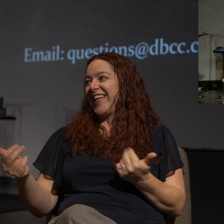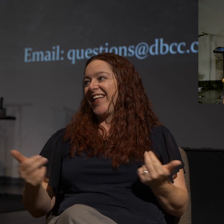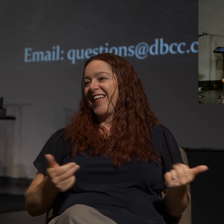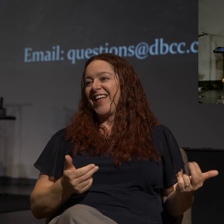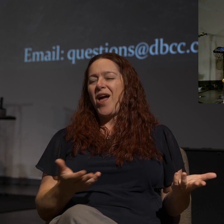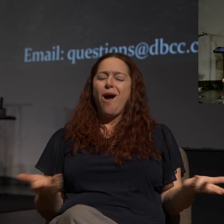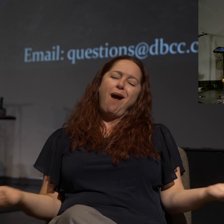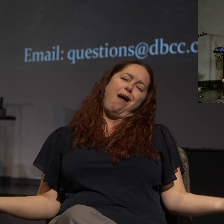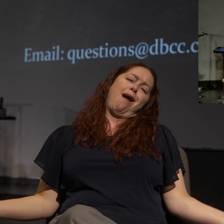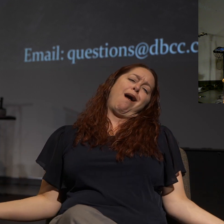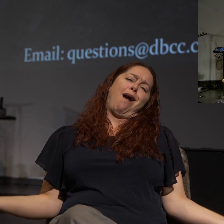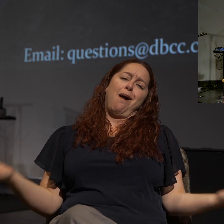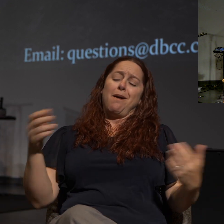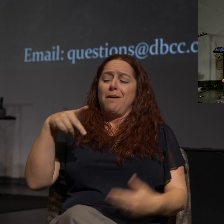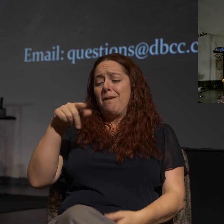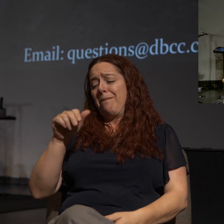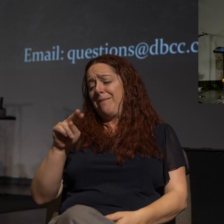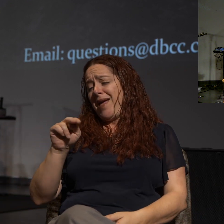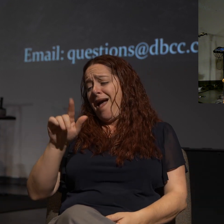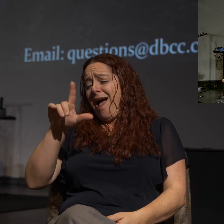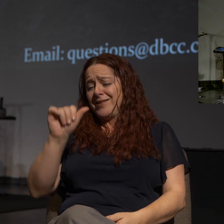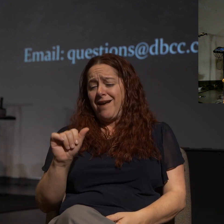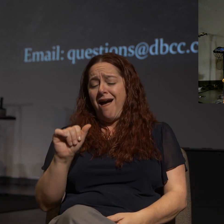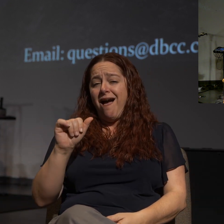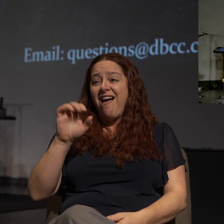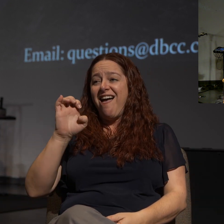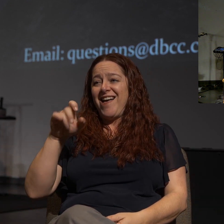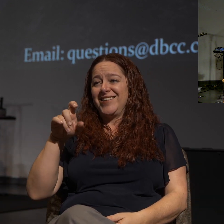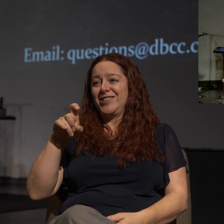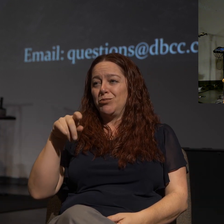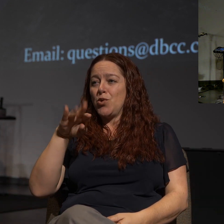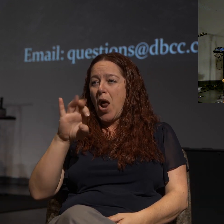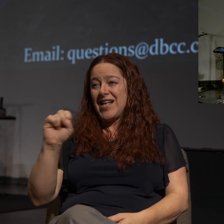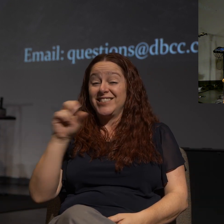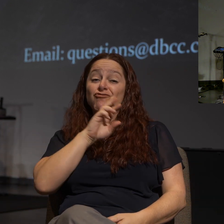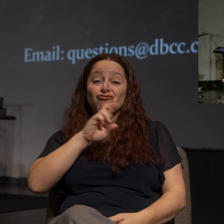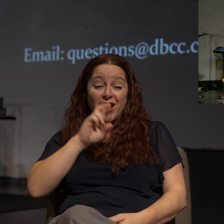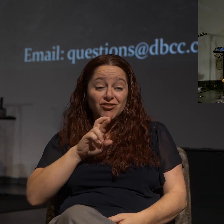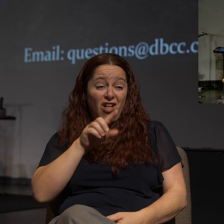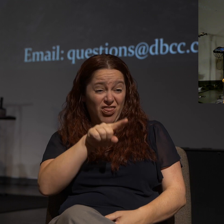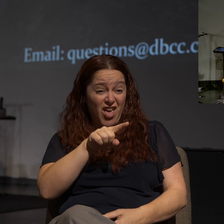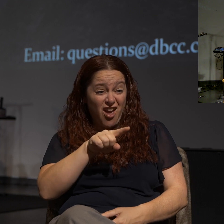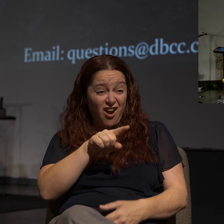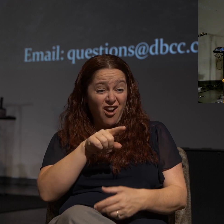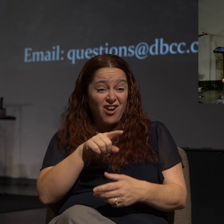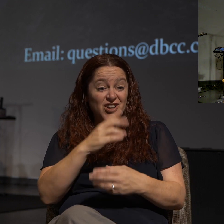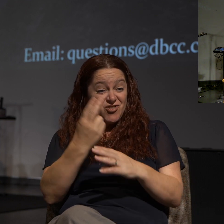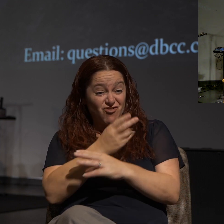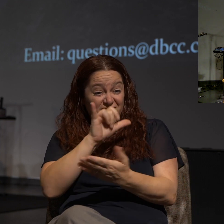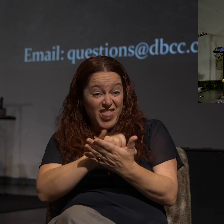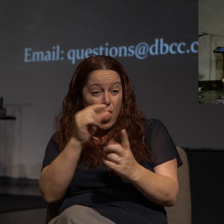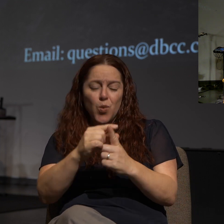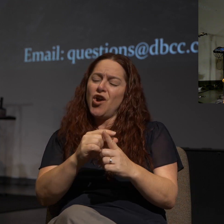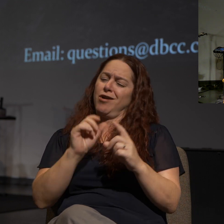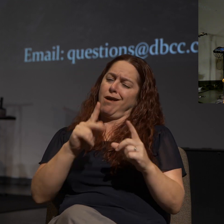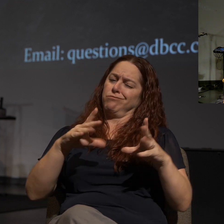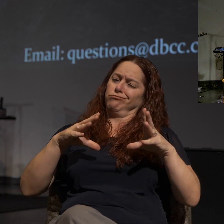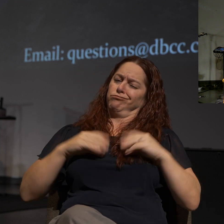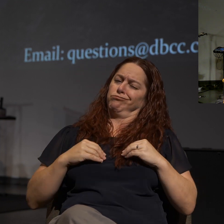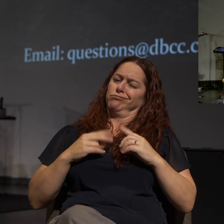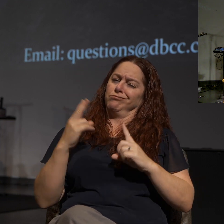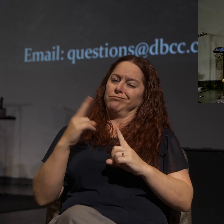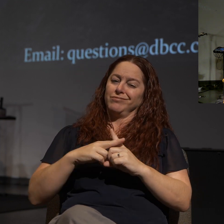Well, if Panda Express is on the winsome train, I'm on as well. I'm ready to roll with